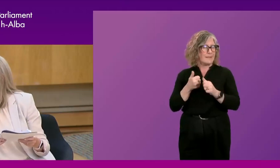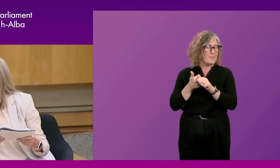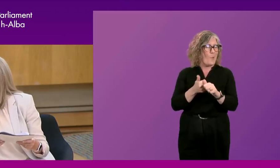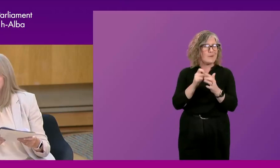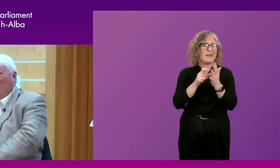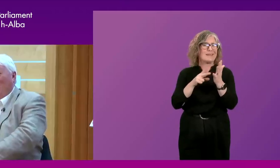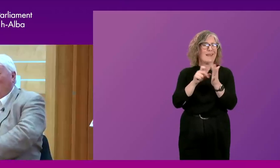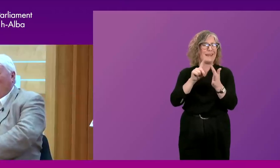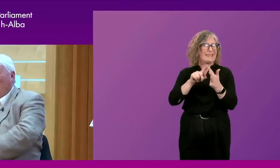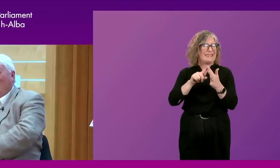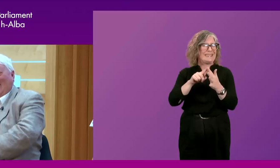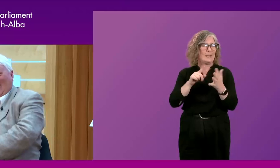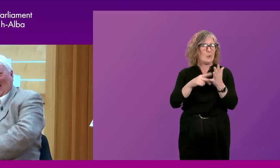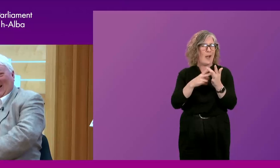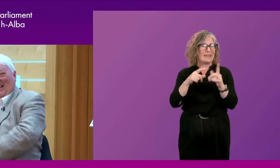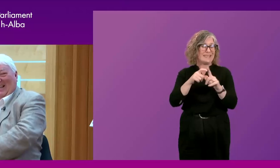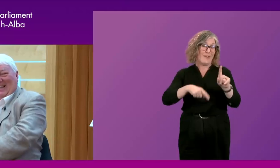United Football Club.